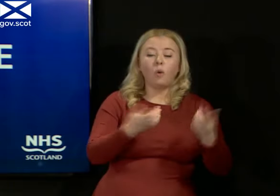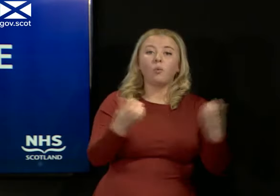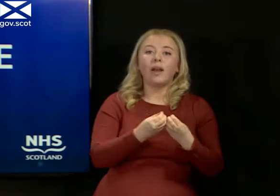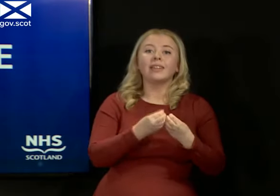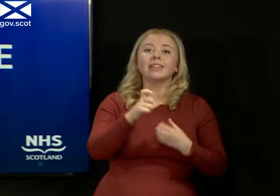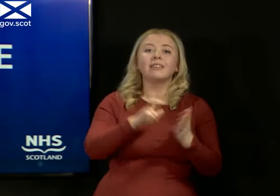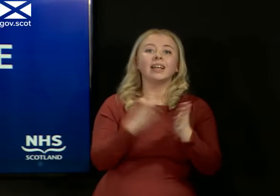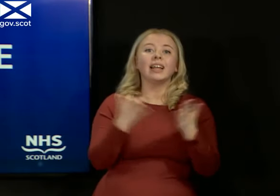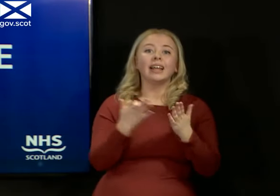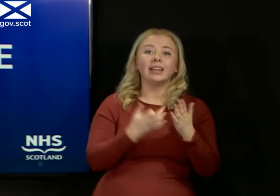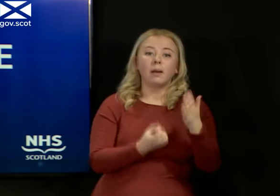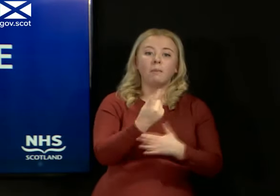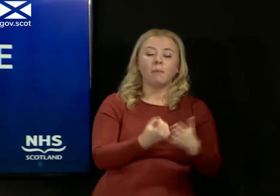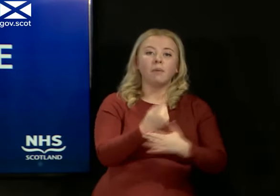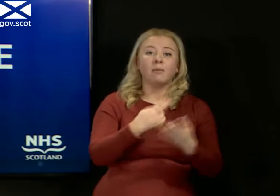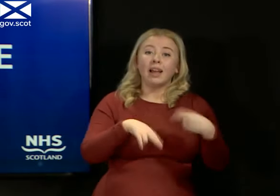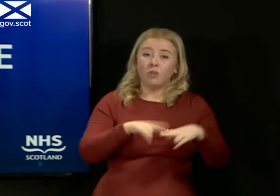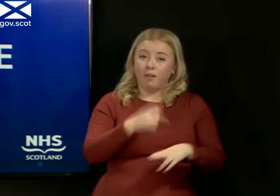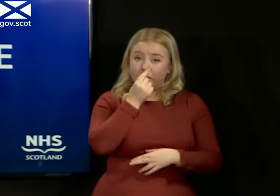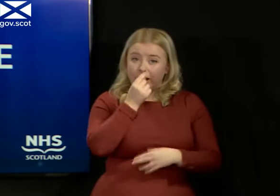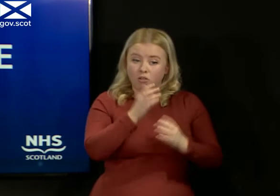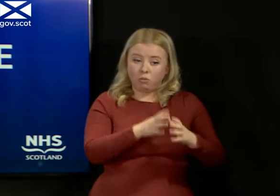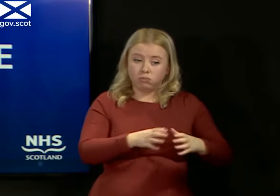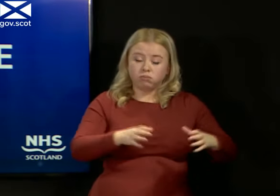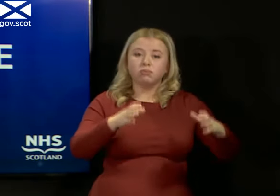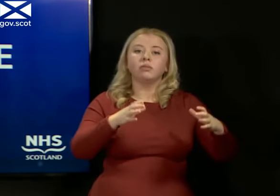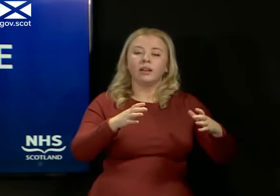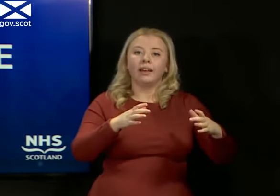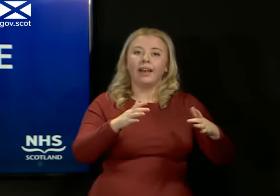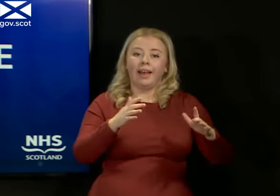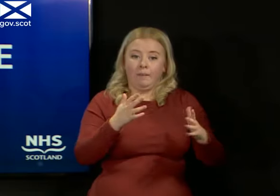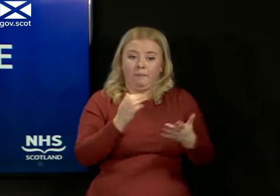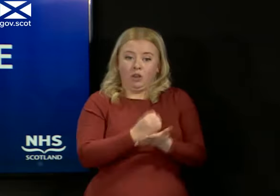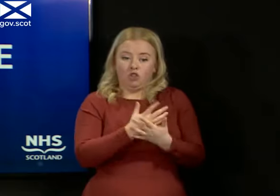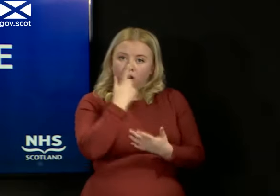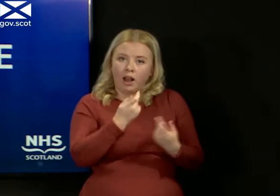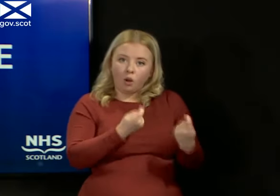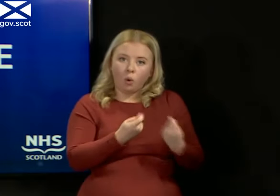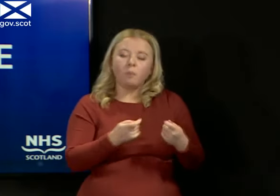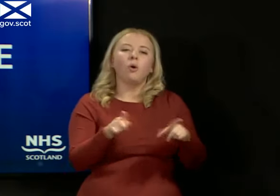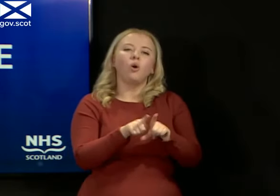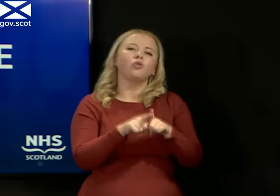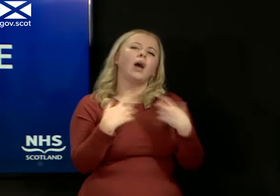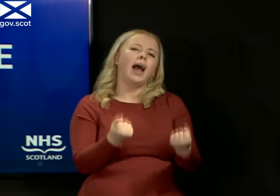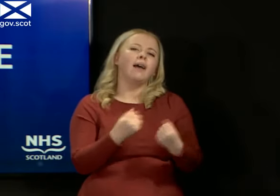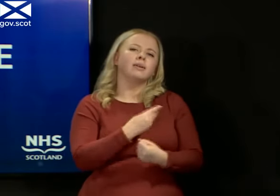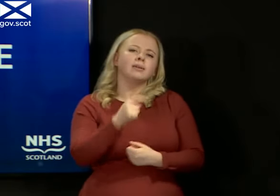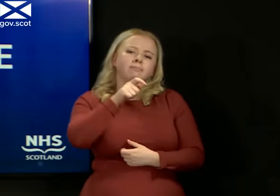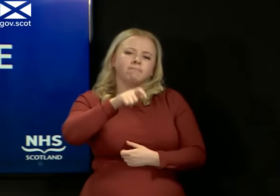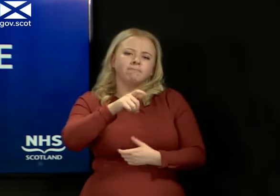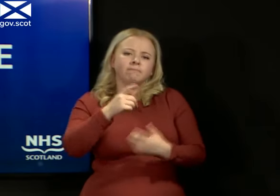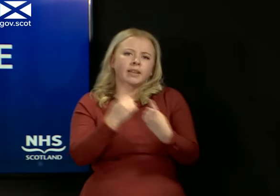including if there is an increase in the number of those cases. And we have some interdependencies in what we can